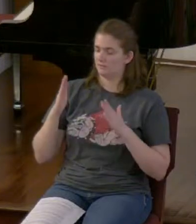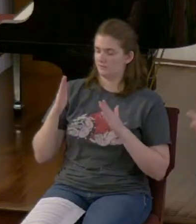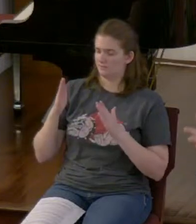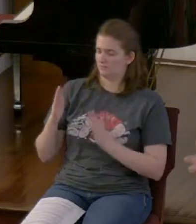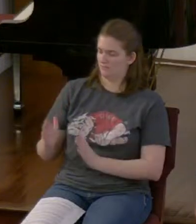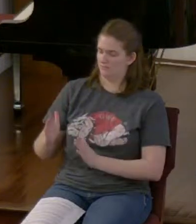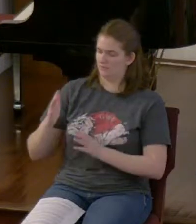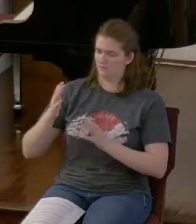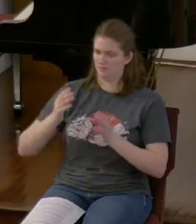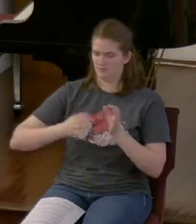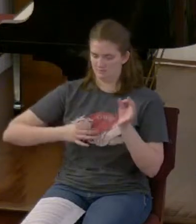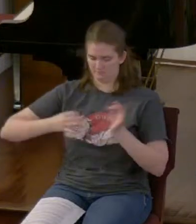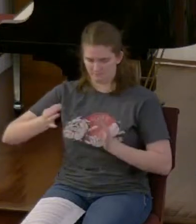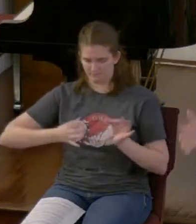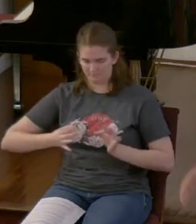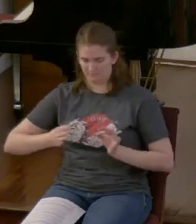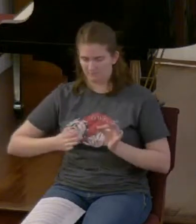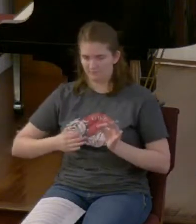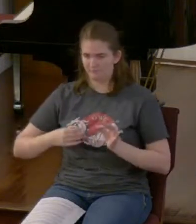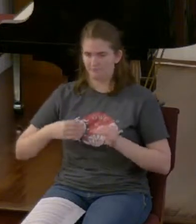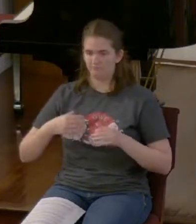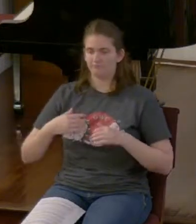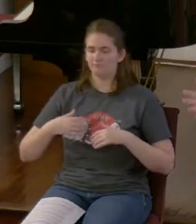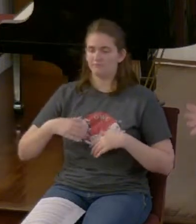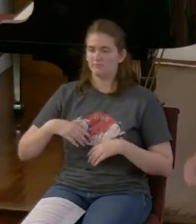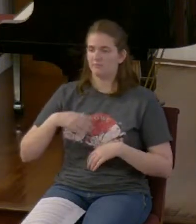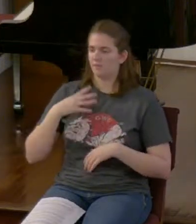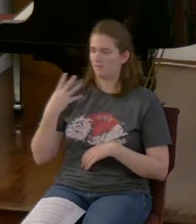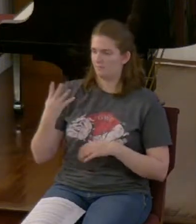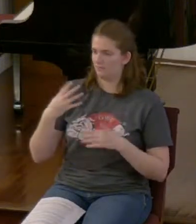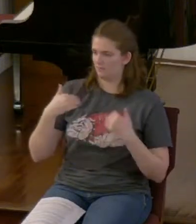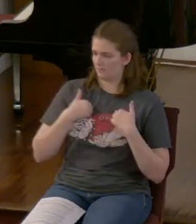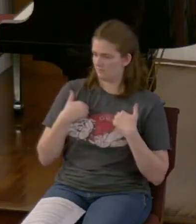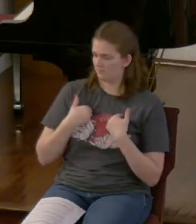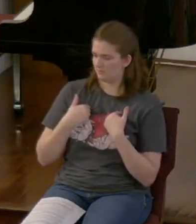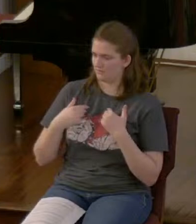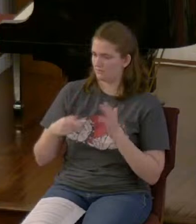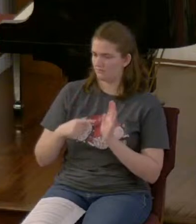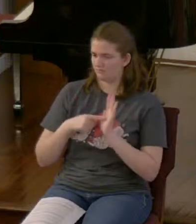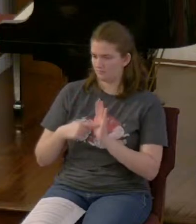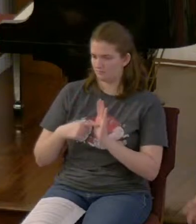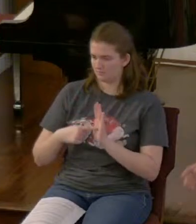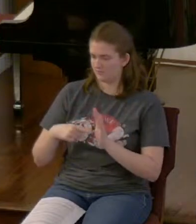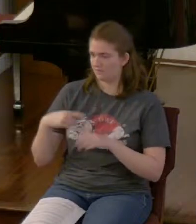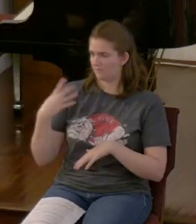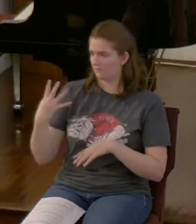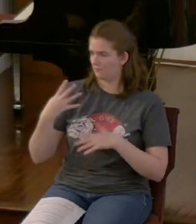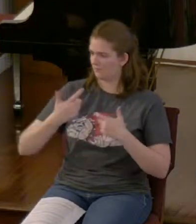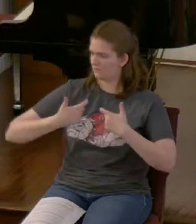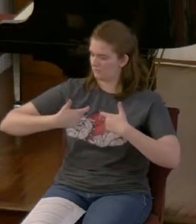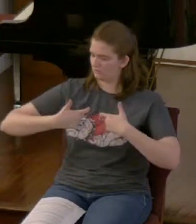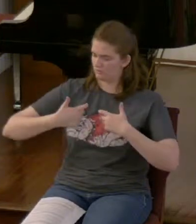says these four great beasts were four in number four kings who arise from the earth and